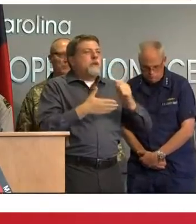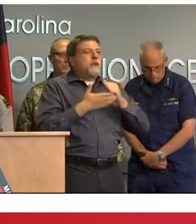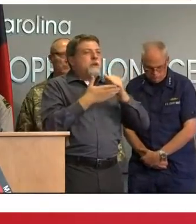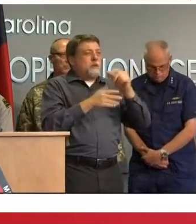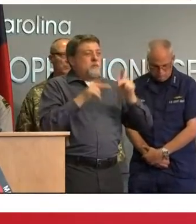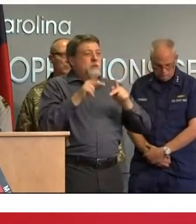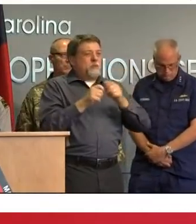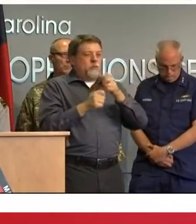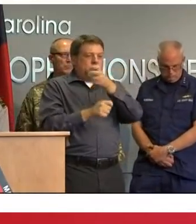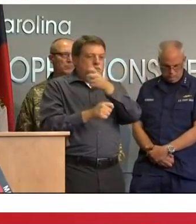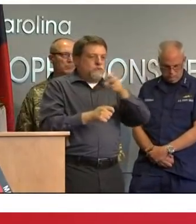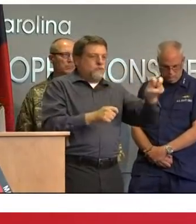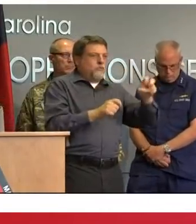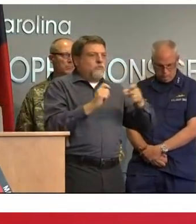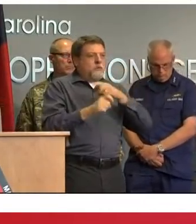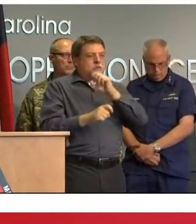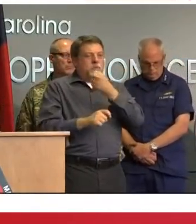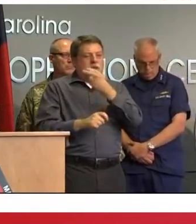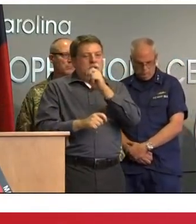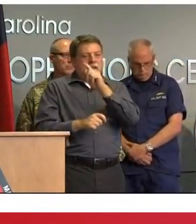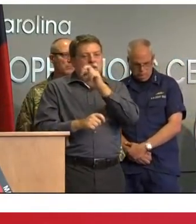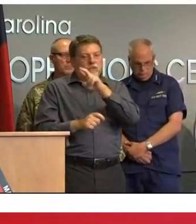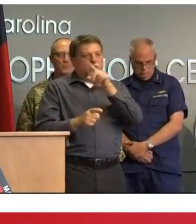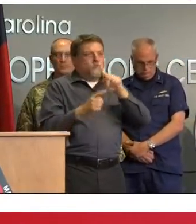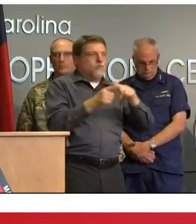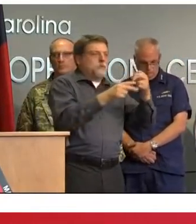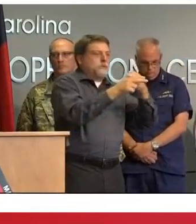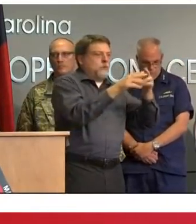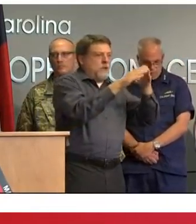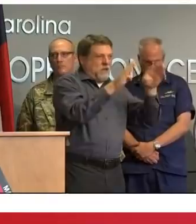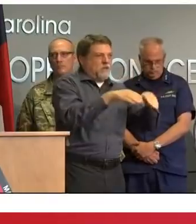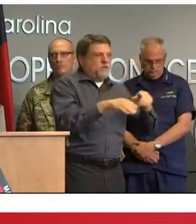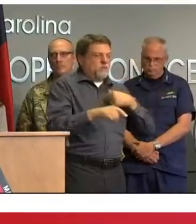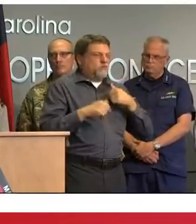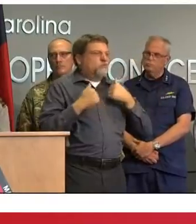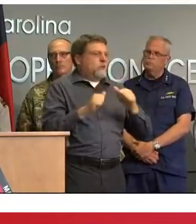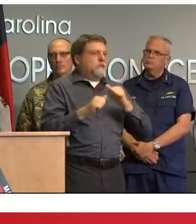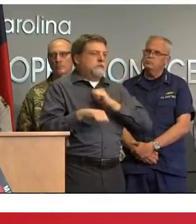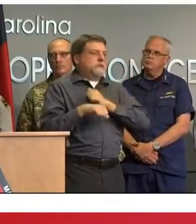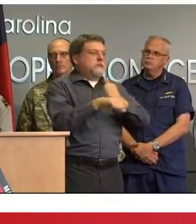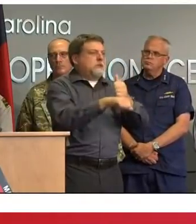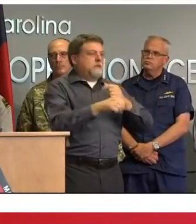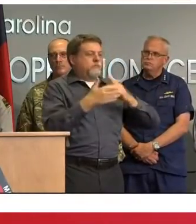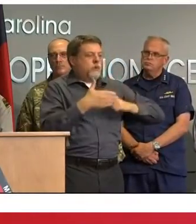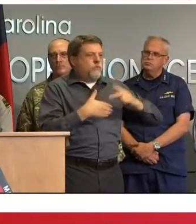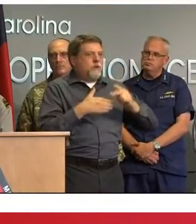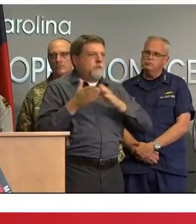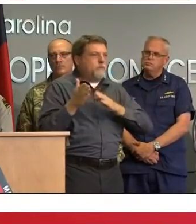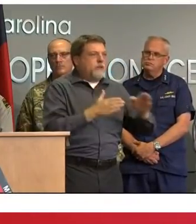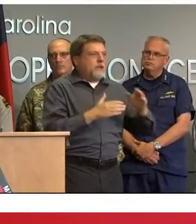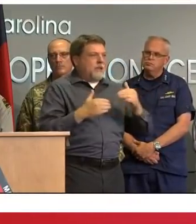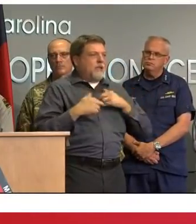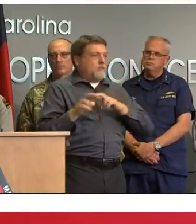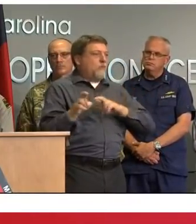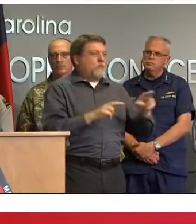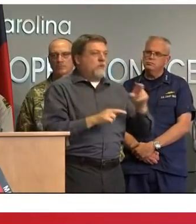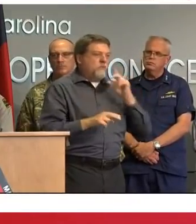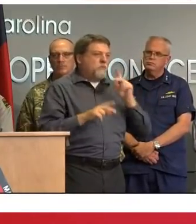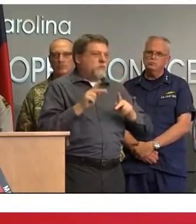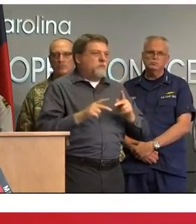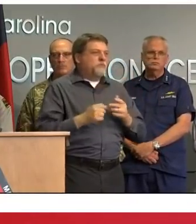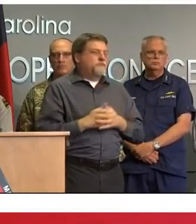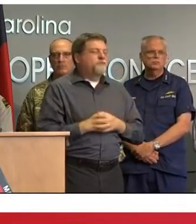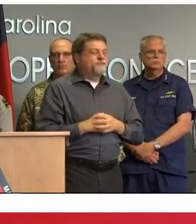other other types of programs that we can already get in the pipeline so that when we need to we can go ahead and have them available to us